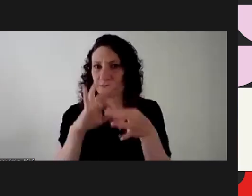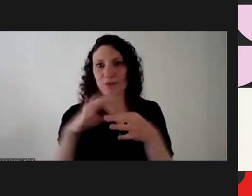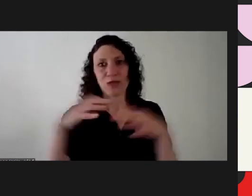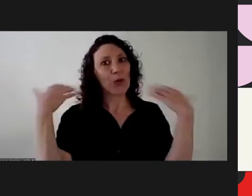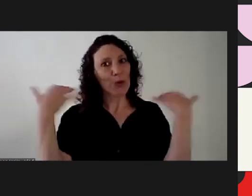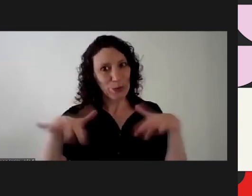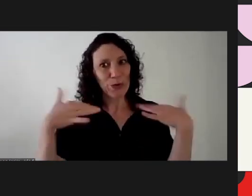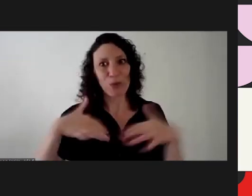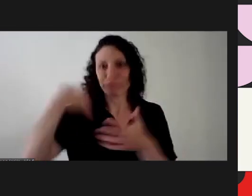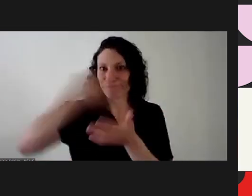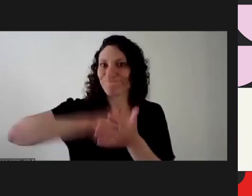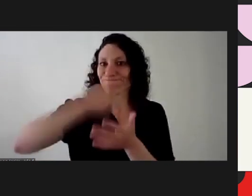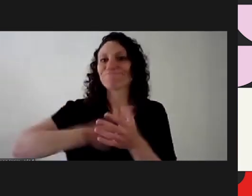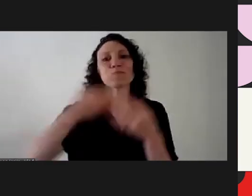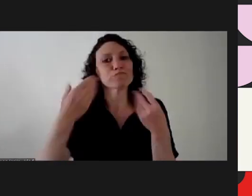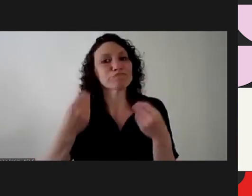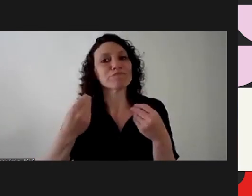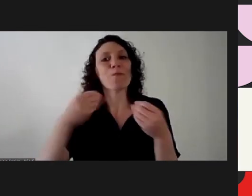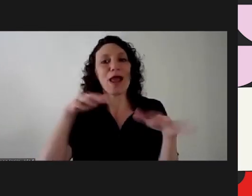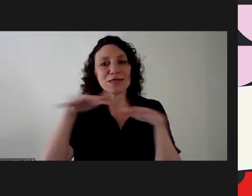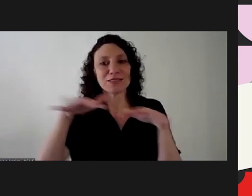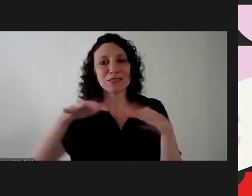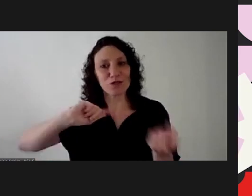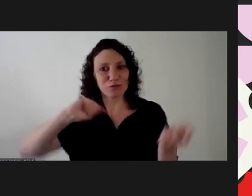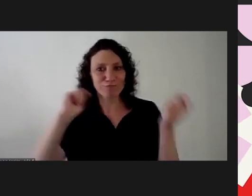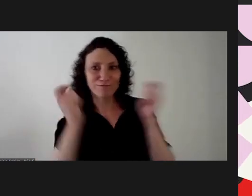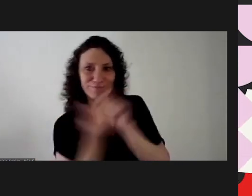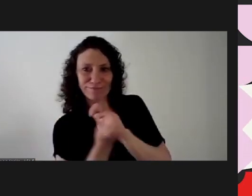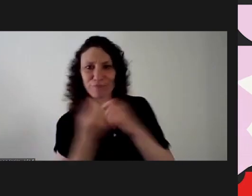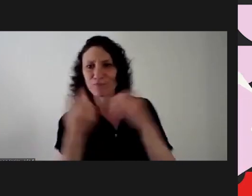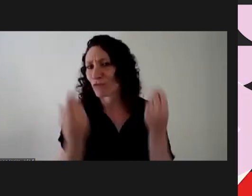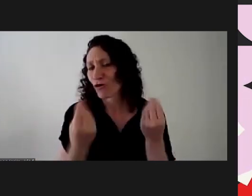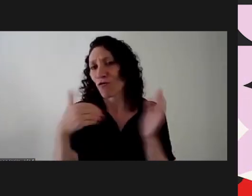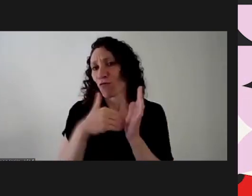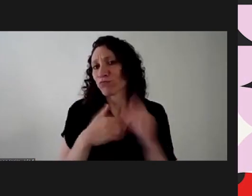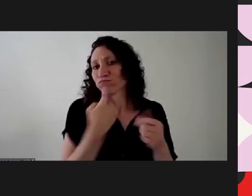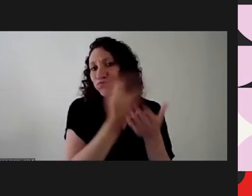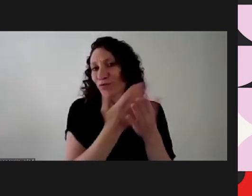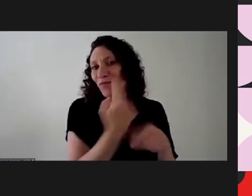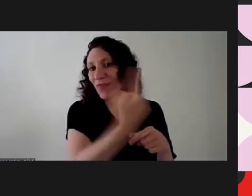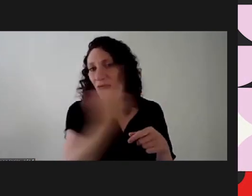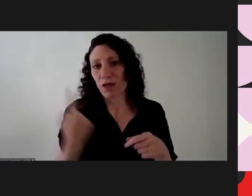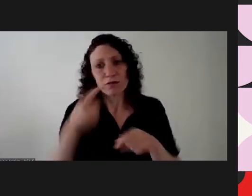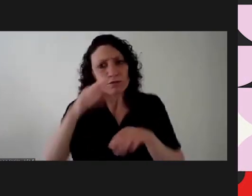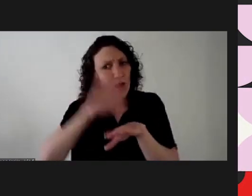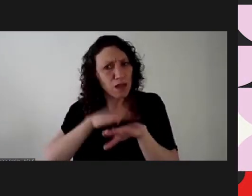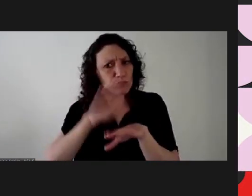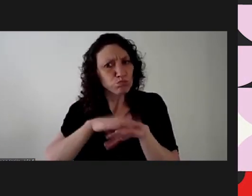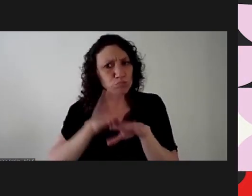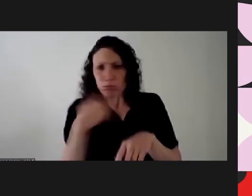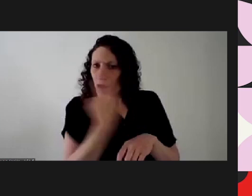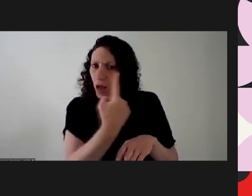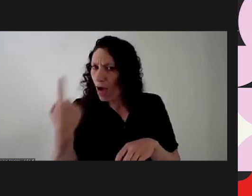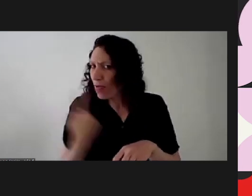and a feminist paradigm and this involves an active attitude to transform reality from small gestures to major actions